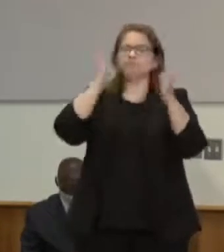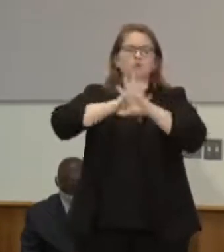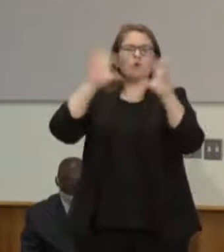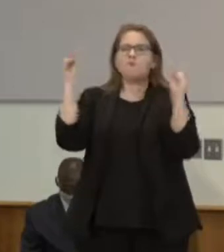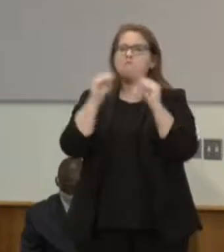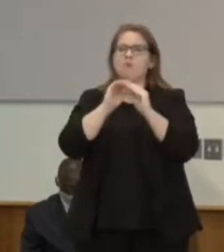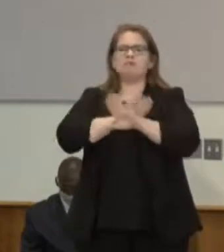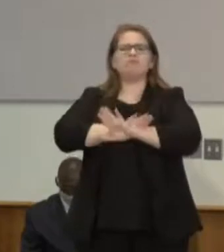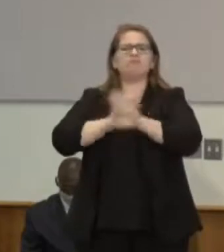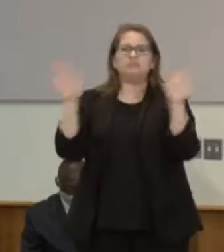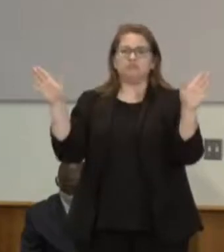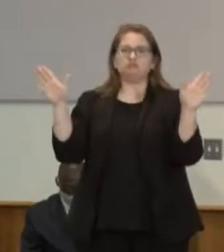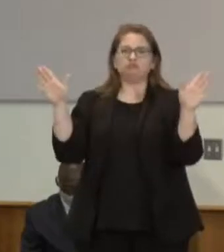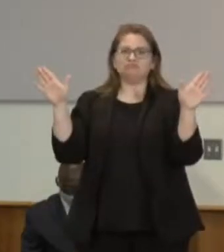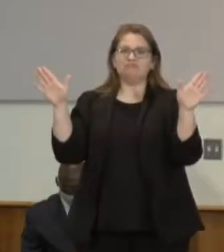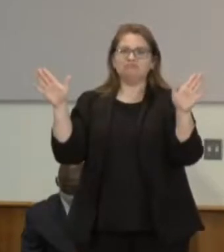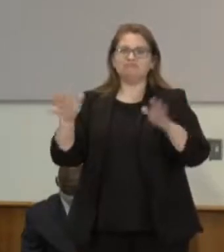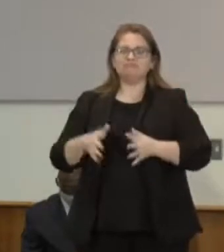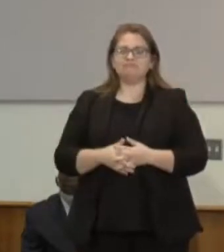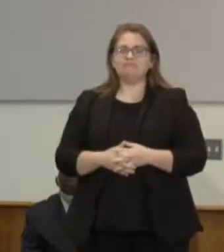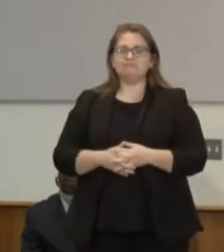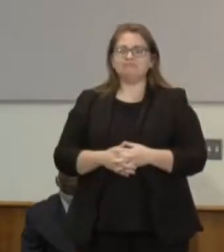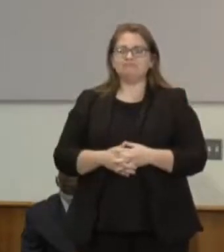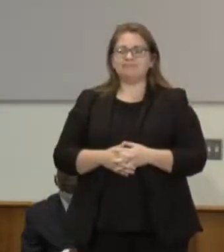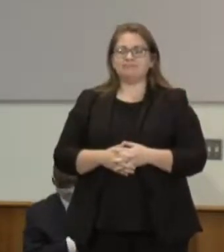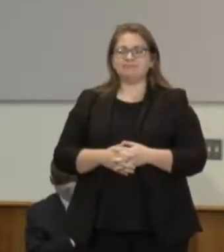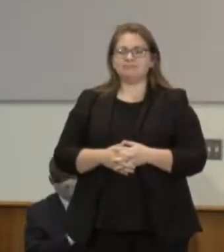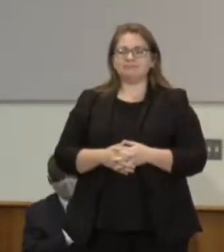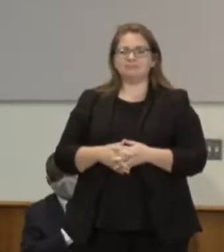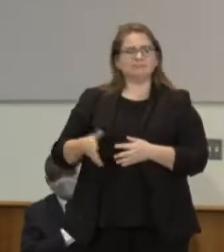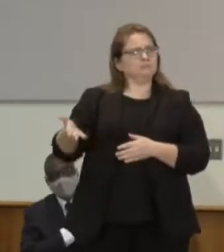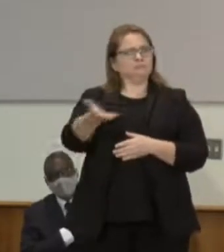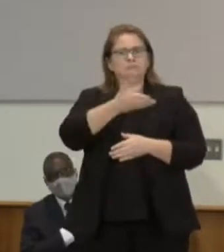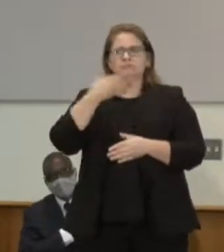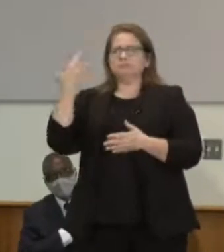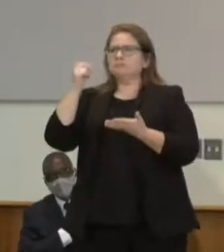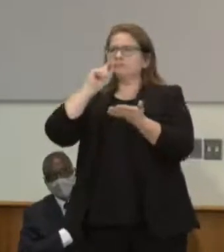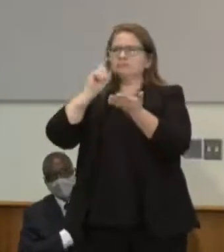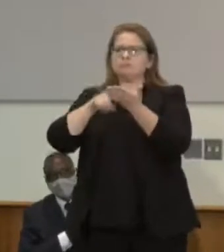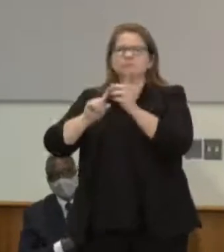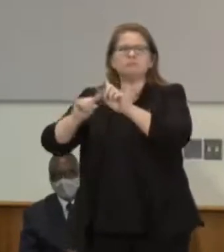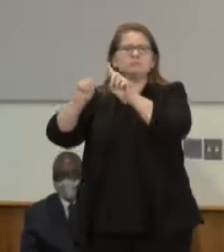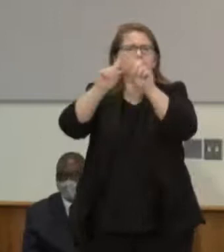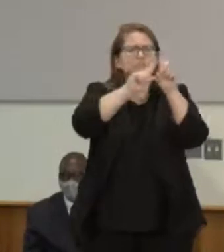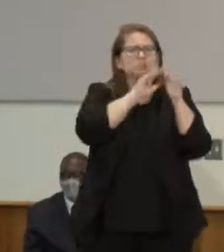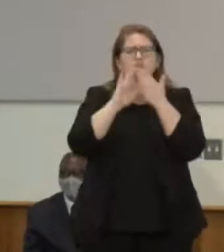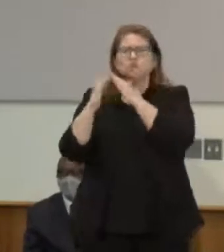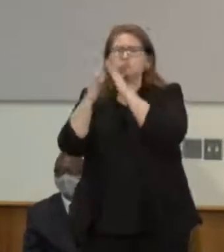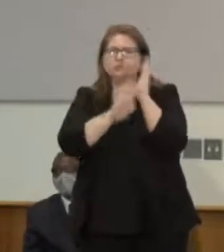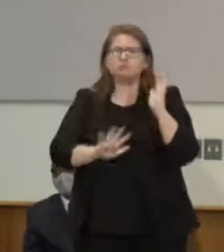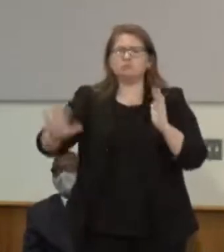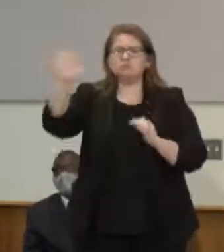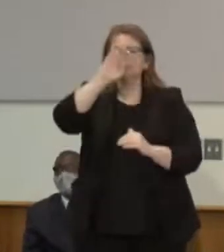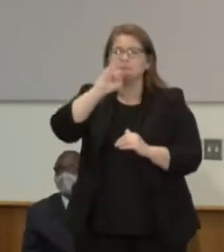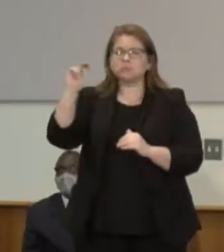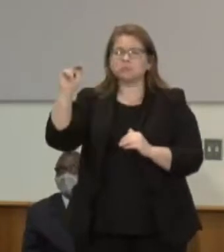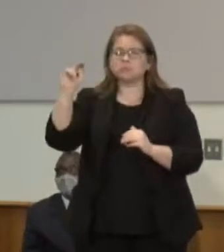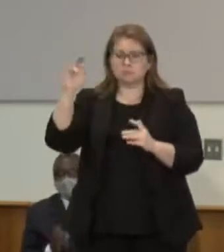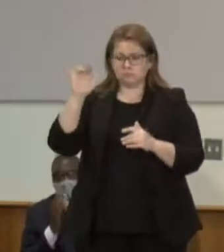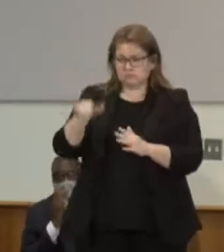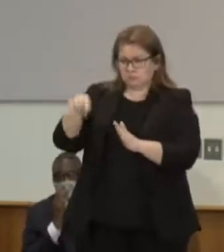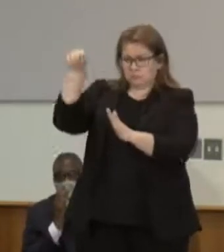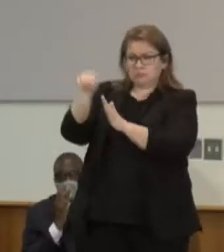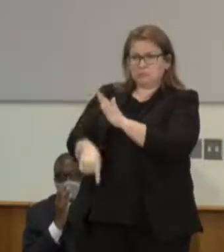recognize how communities across the entire state have come together in the wake of George Floyd's murder to speak up,